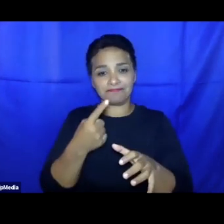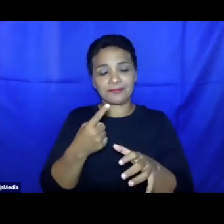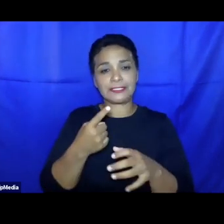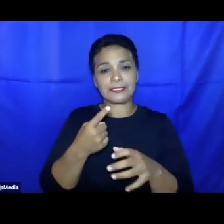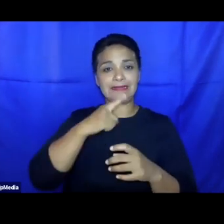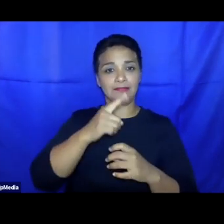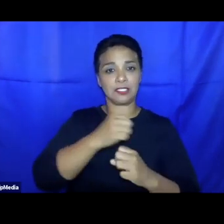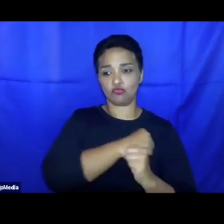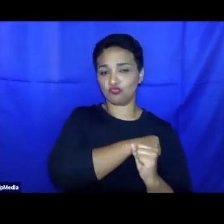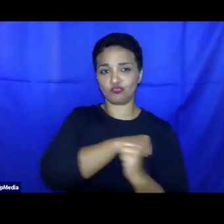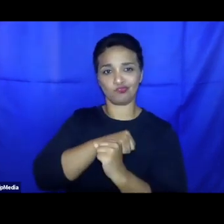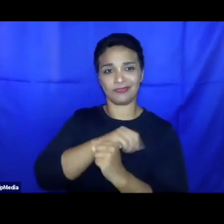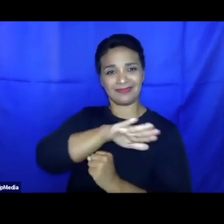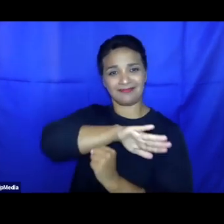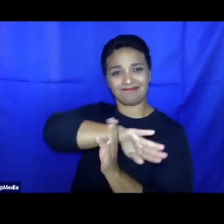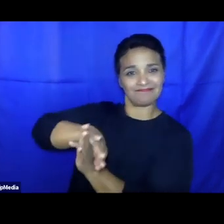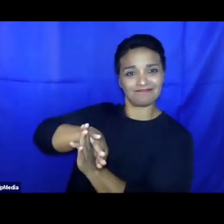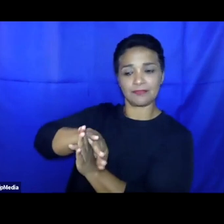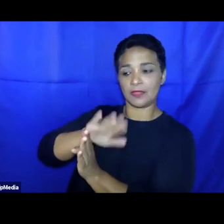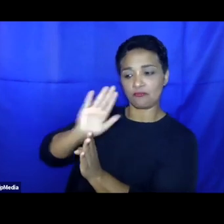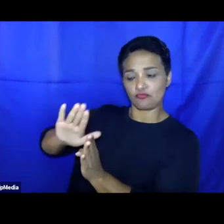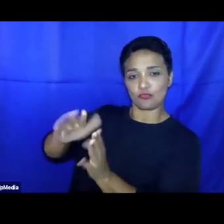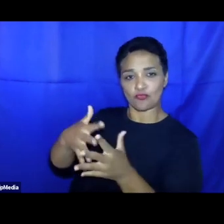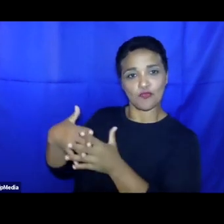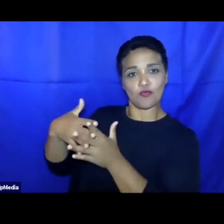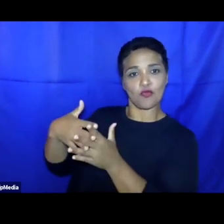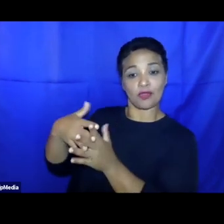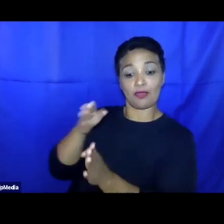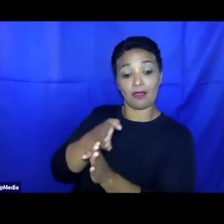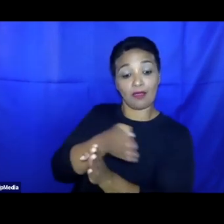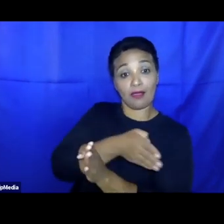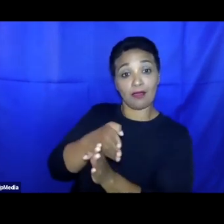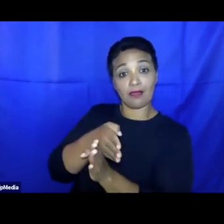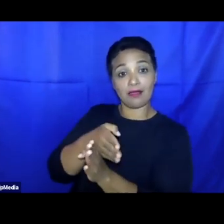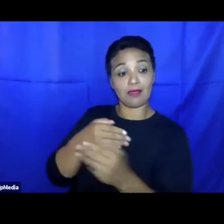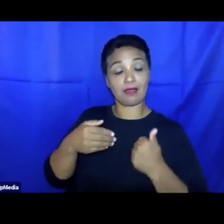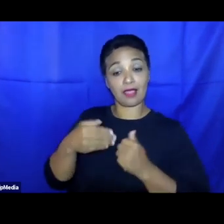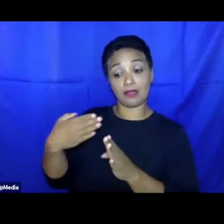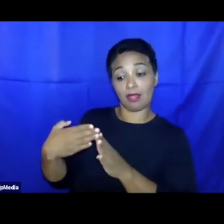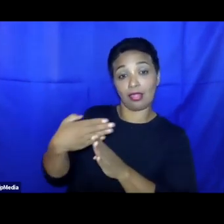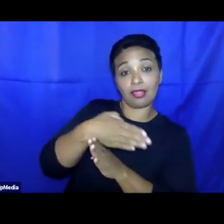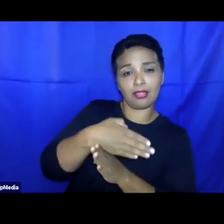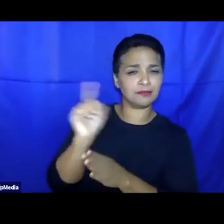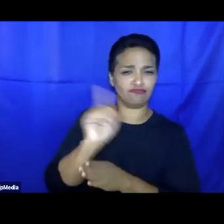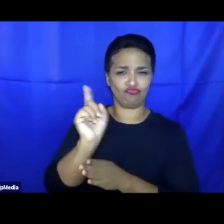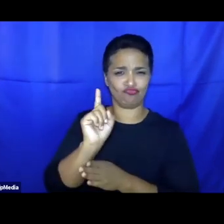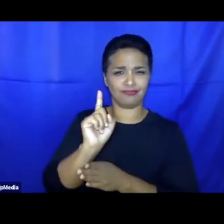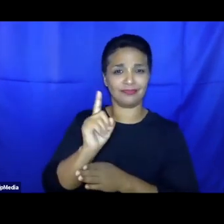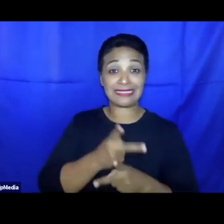United States from points along the Canadian-US border where the Safe Third Country Agreement doesn't actually apply.